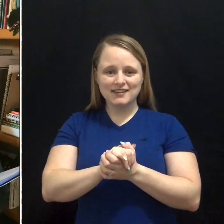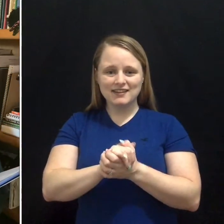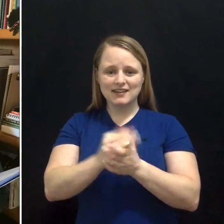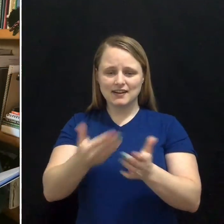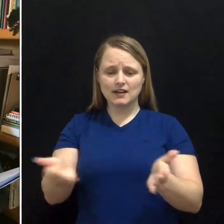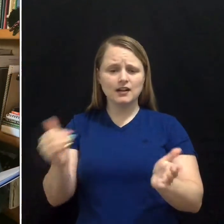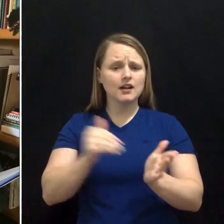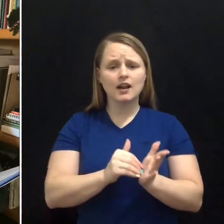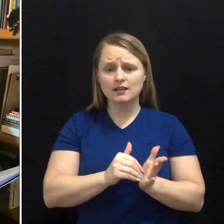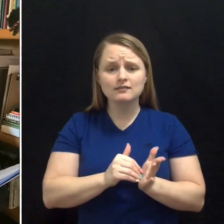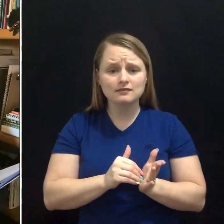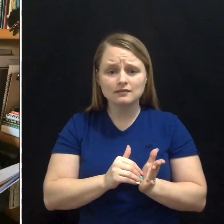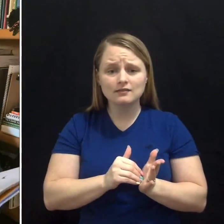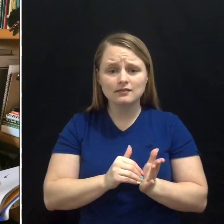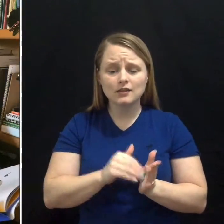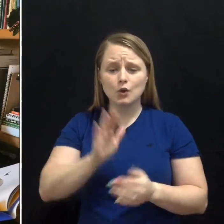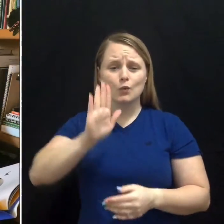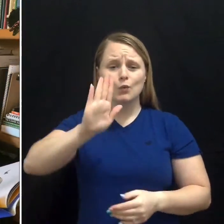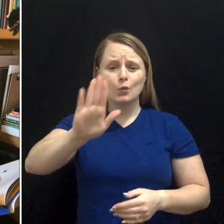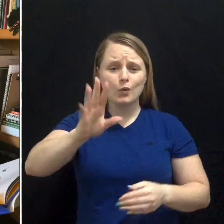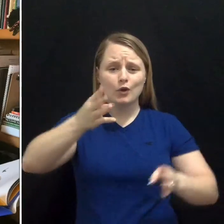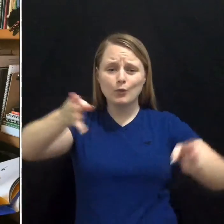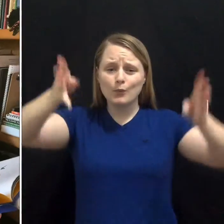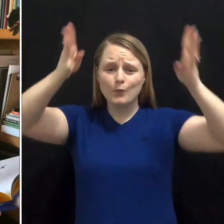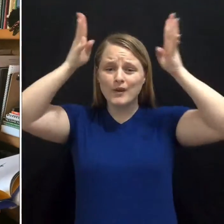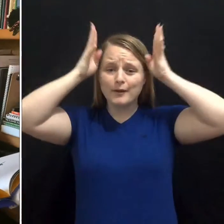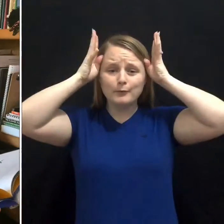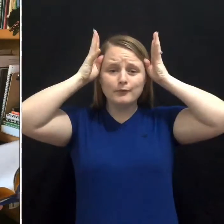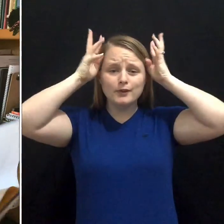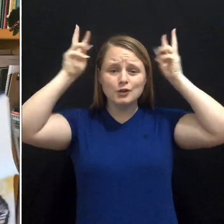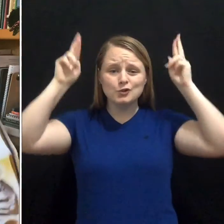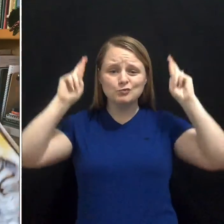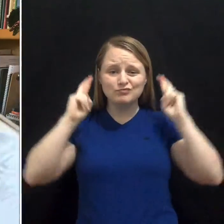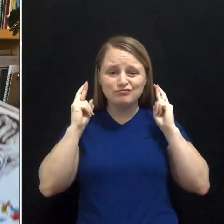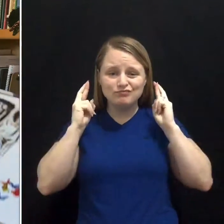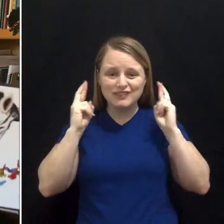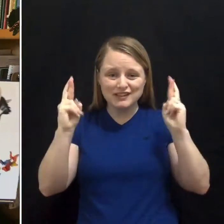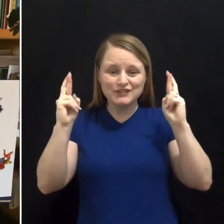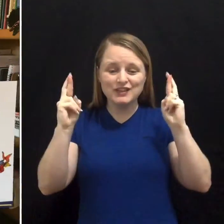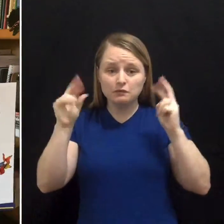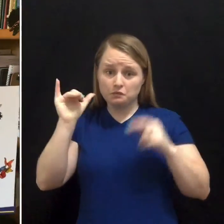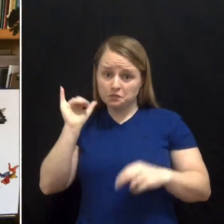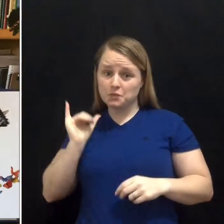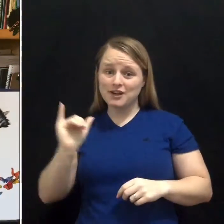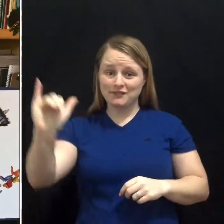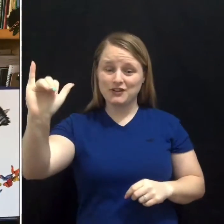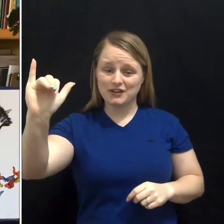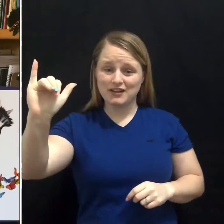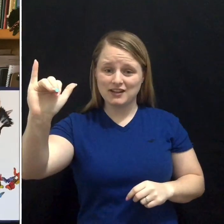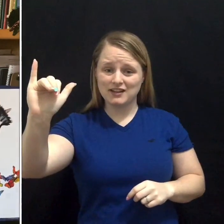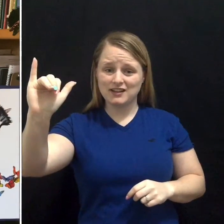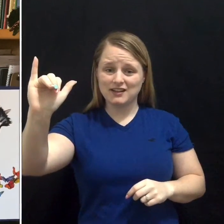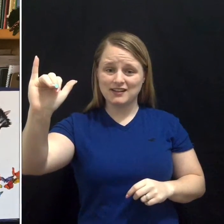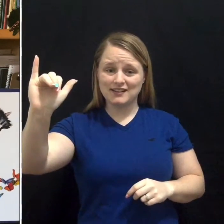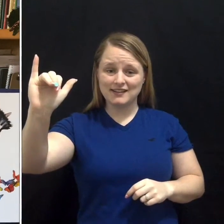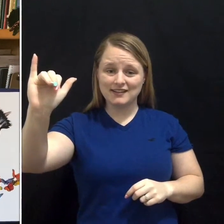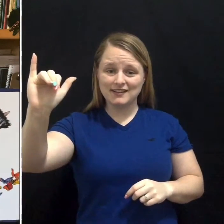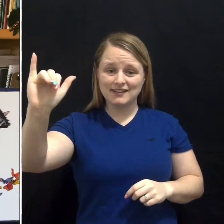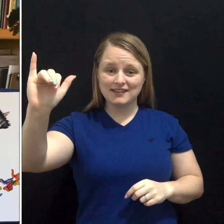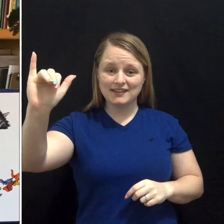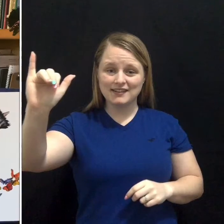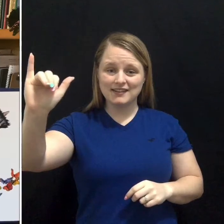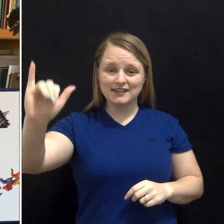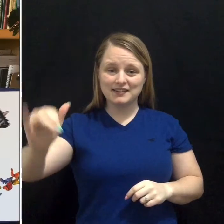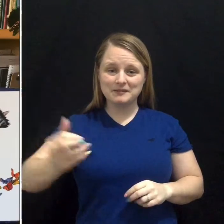again, your crown is your best friend forever, by far.